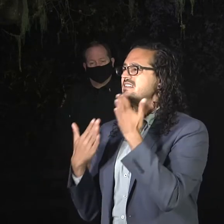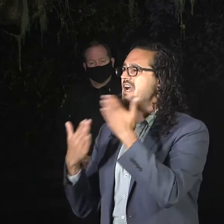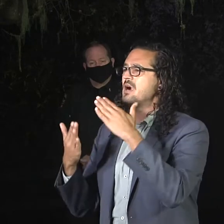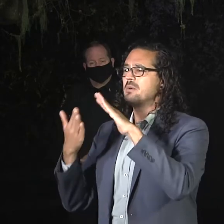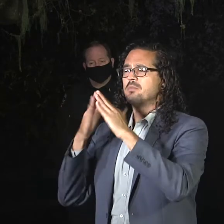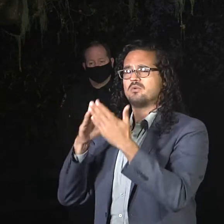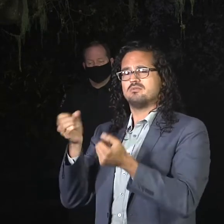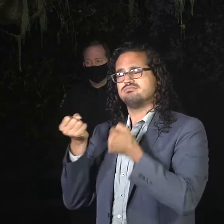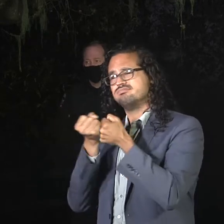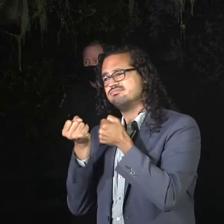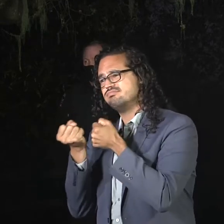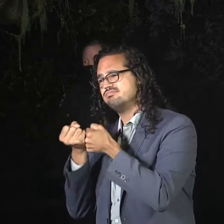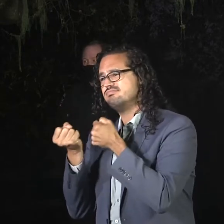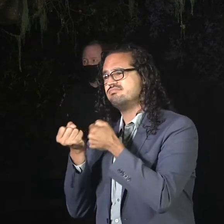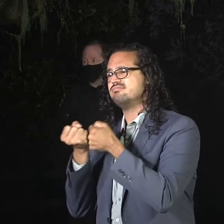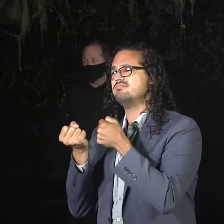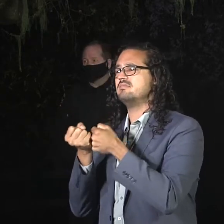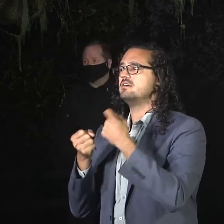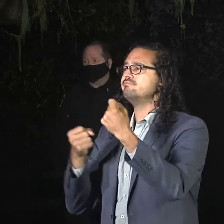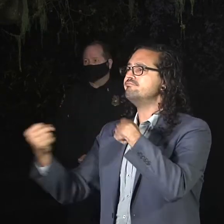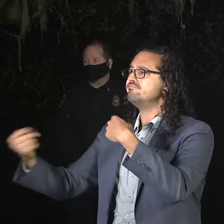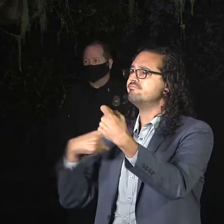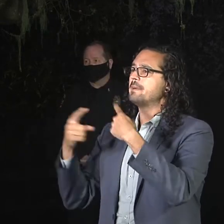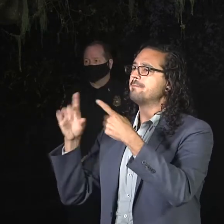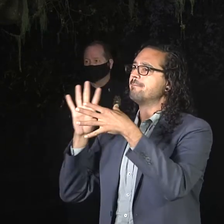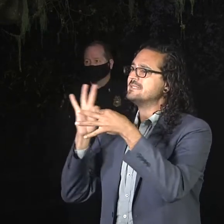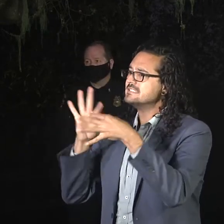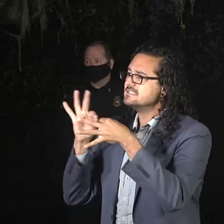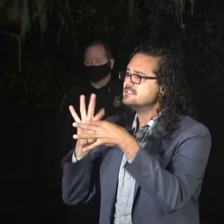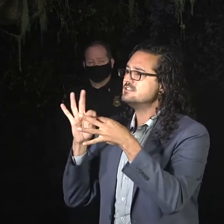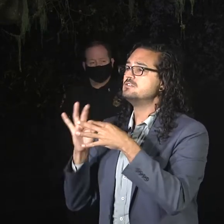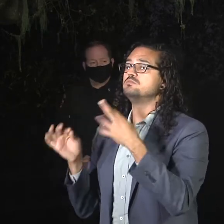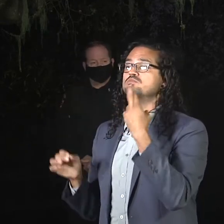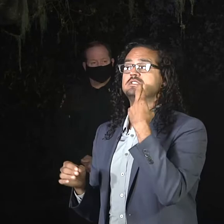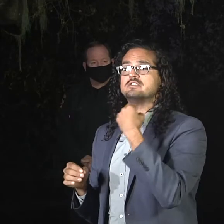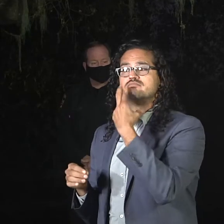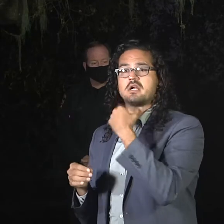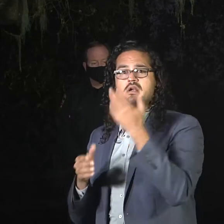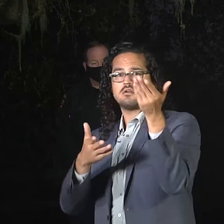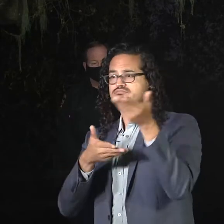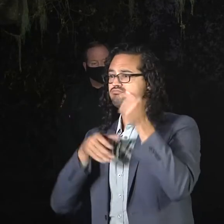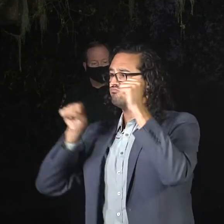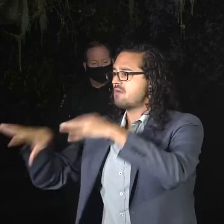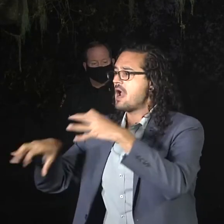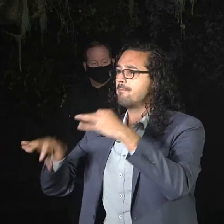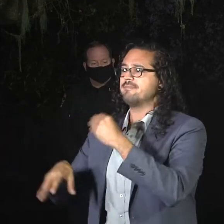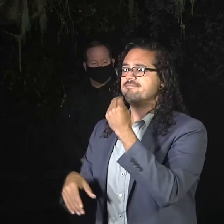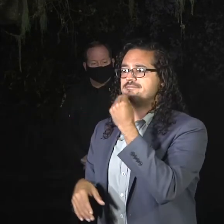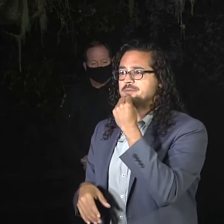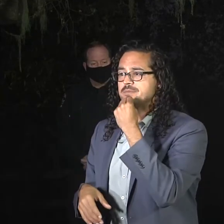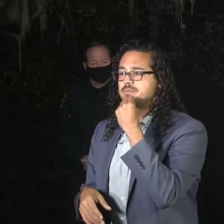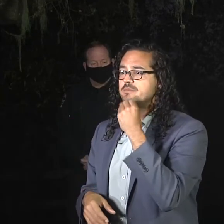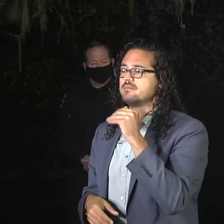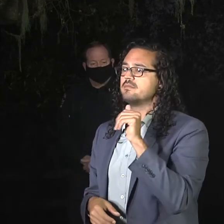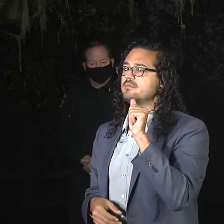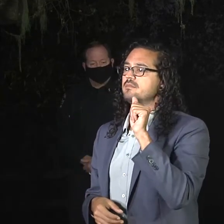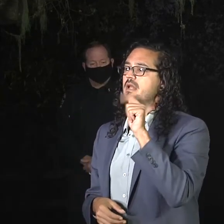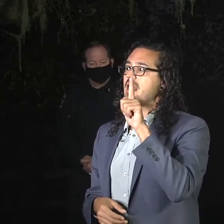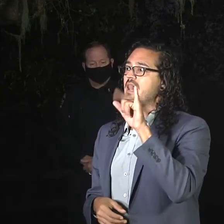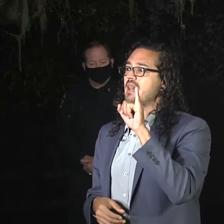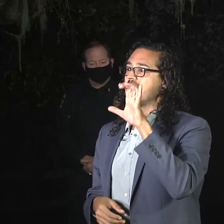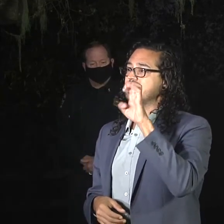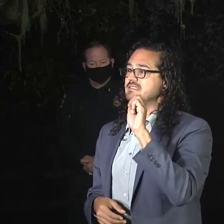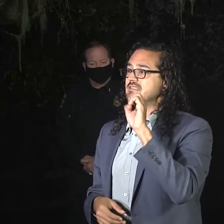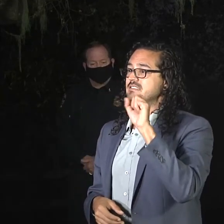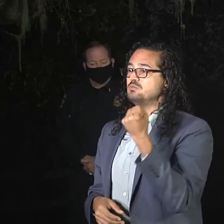messages or a couple restaurants have donated food, including Alice's restaurant up on Skyline and 84.